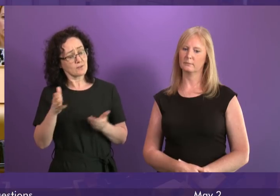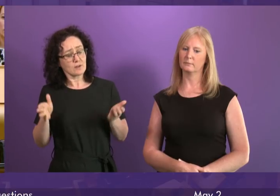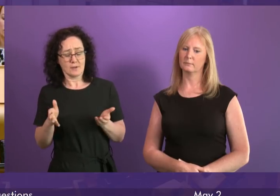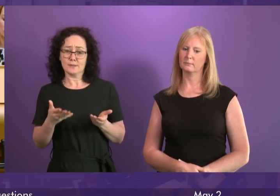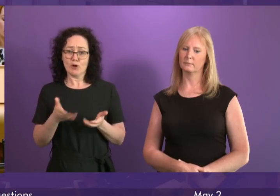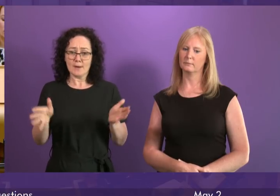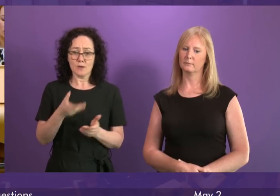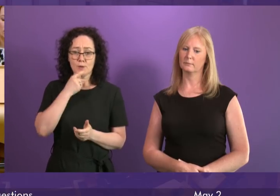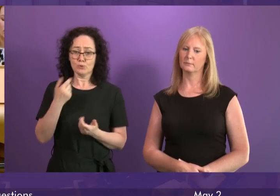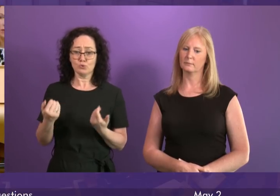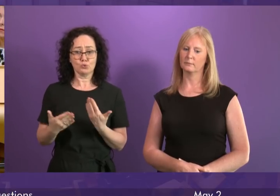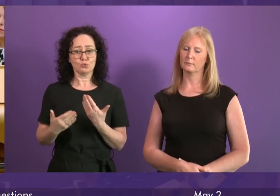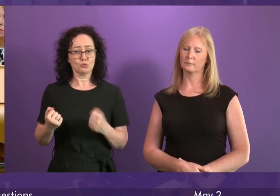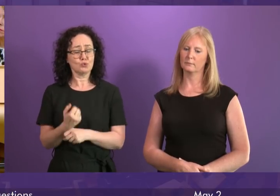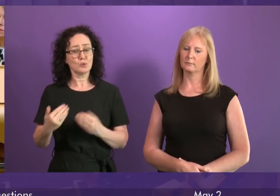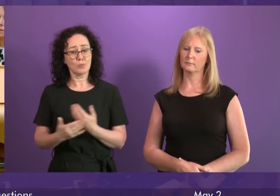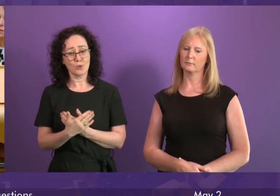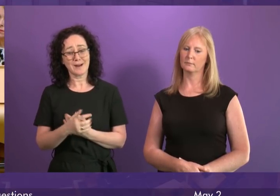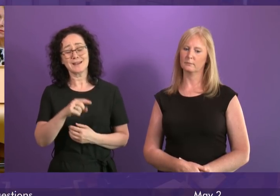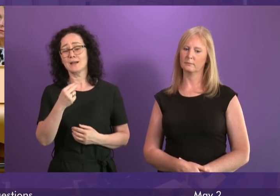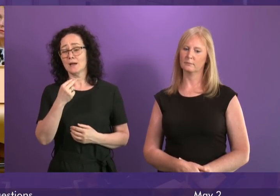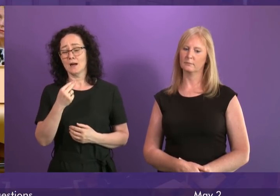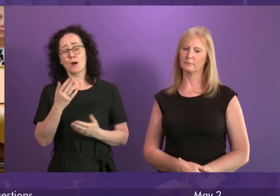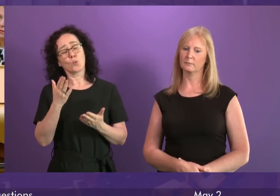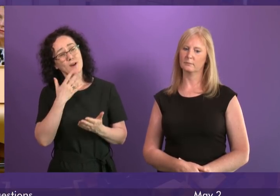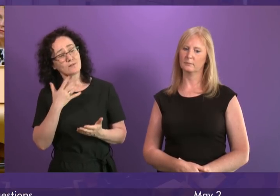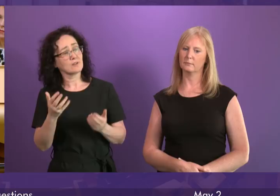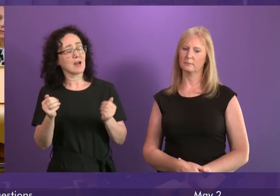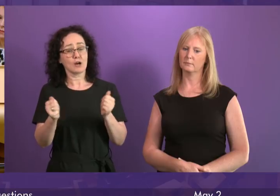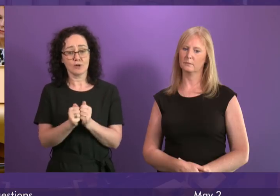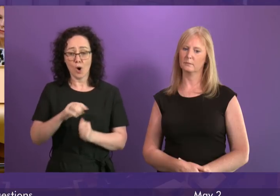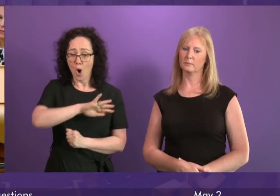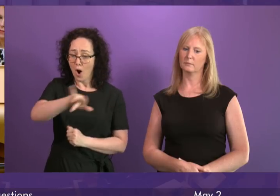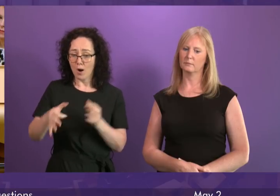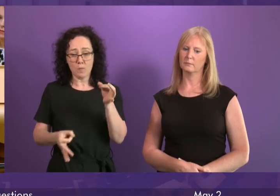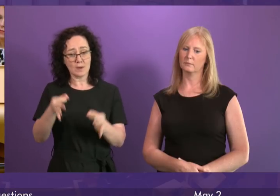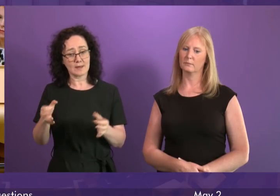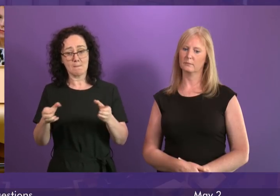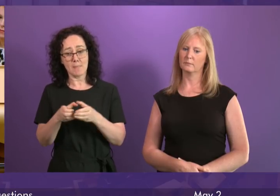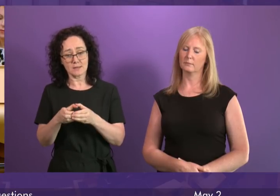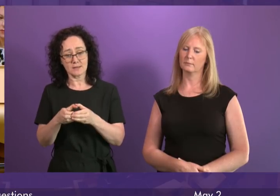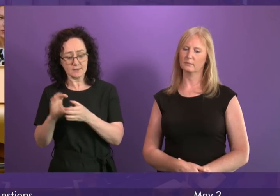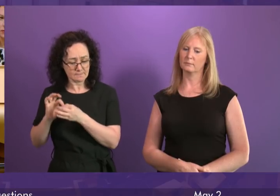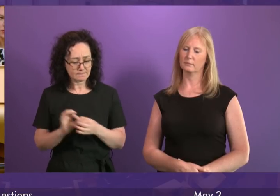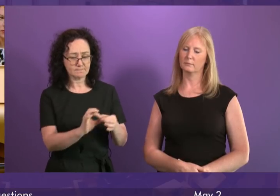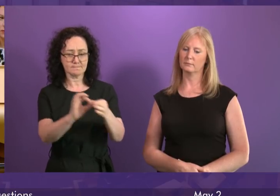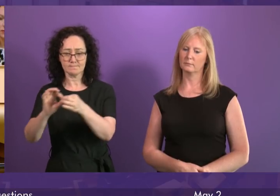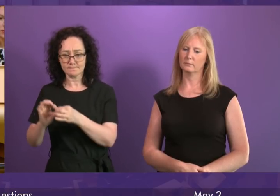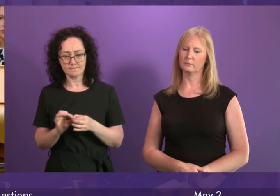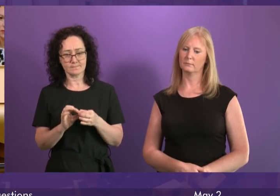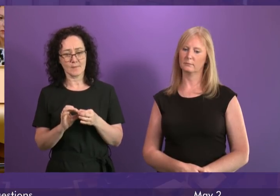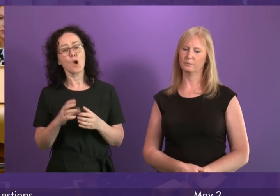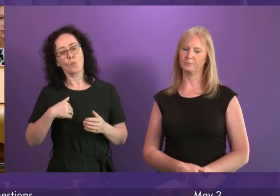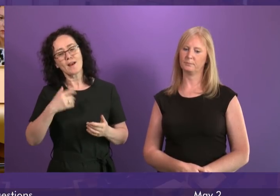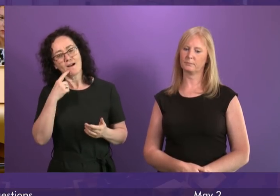parties should really get behind this now of course we will continue to have disagreements on individual policies but the scale of ambition in these